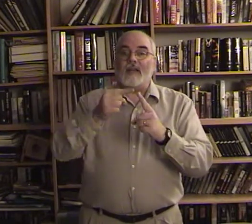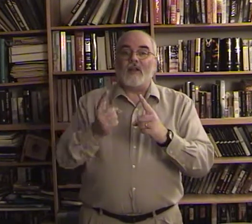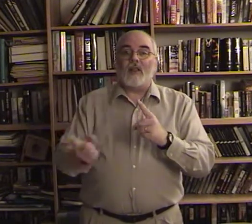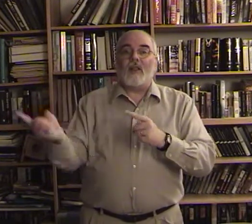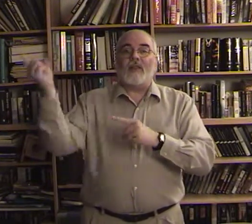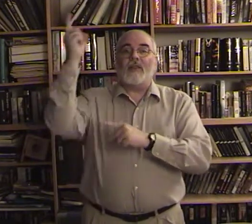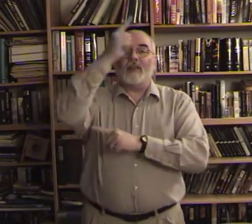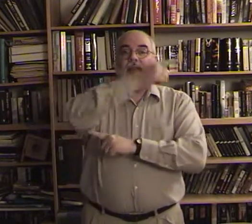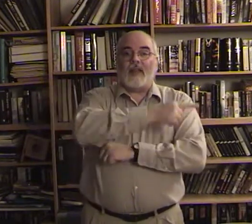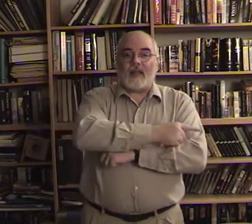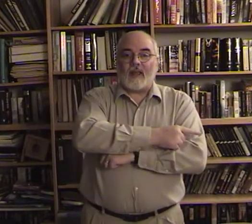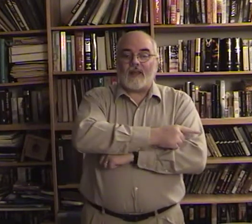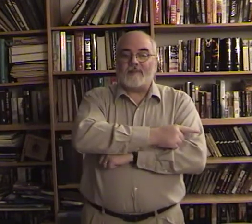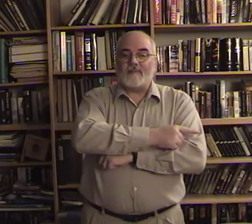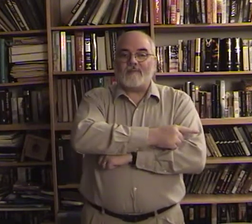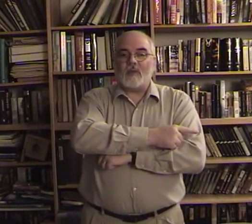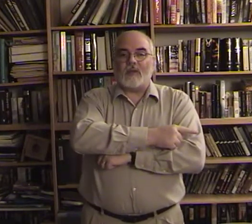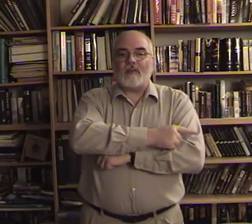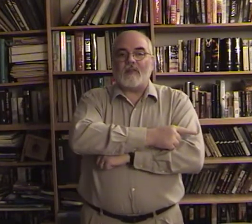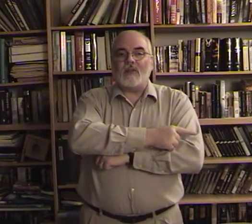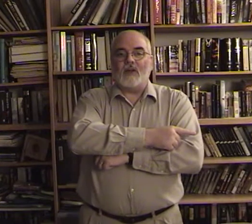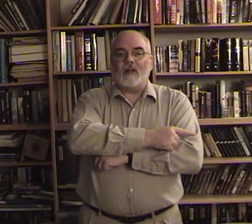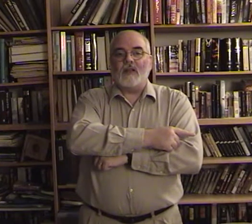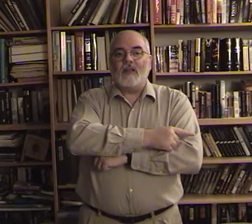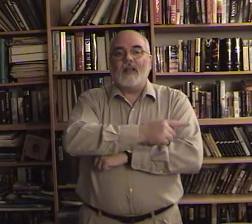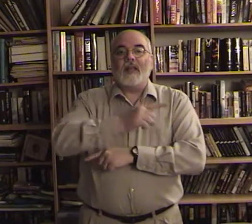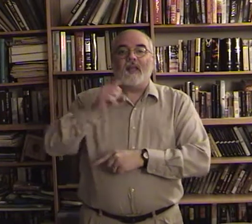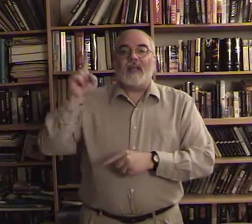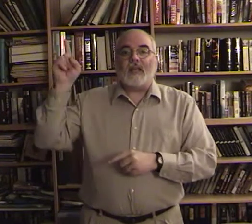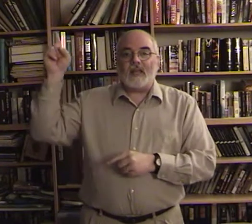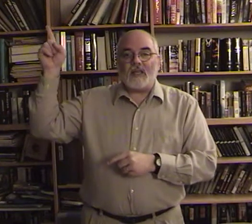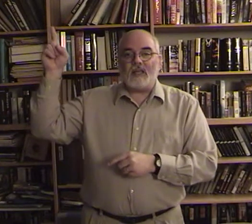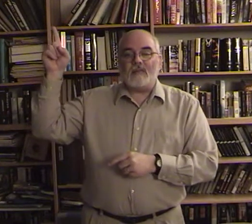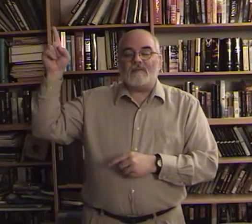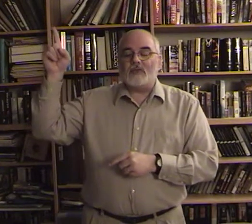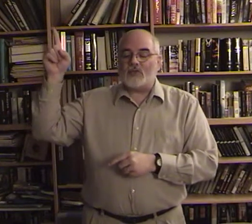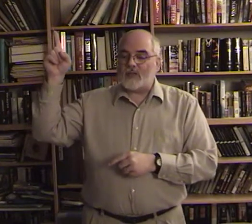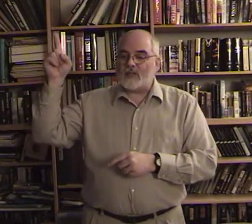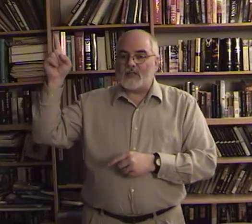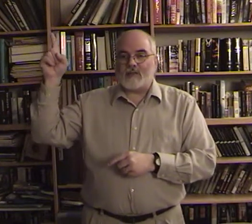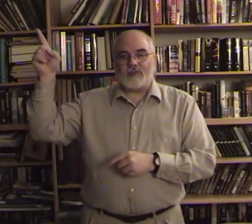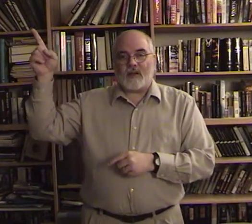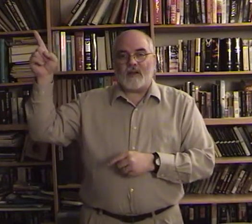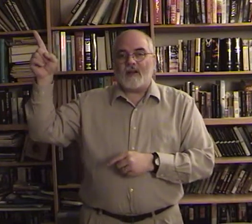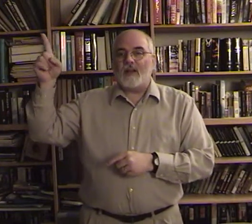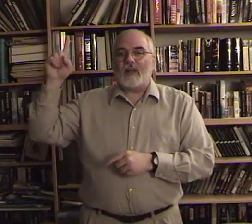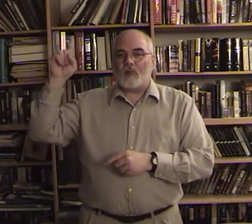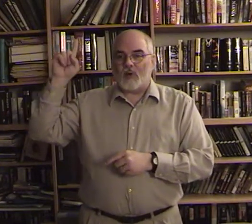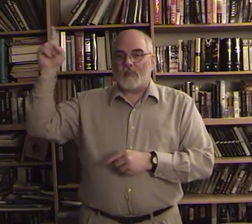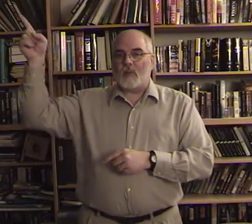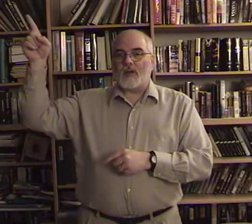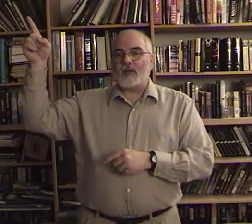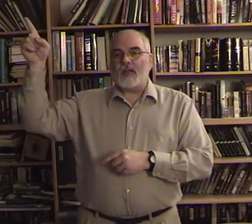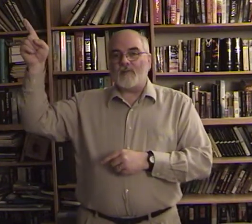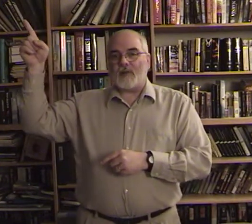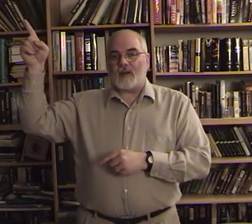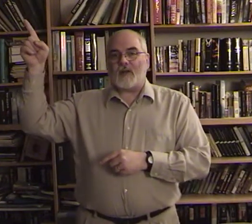the day we'll leave out the he jesus lives there we're going to point to him there